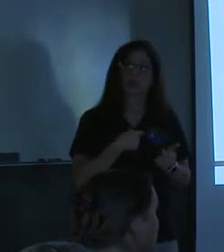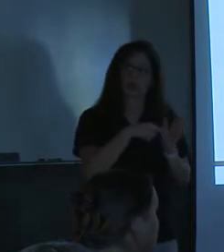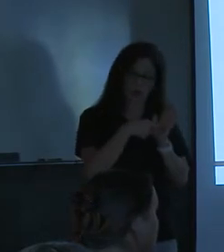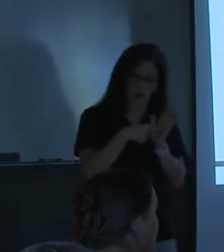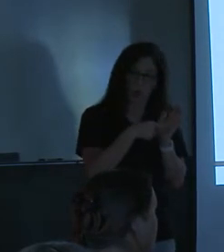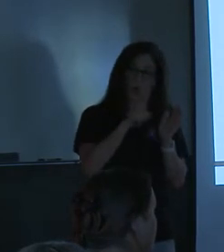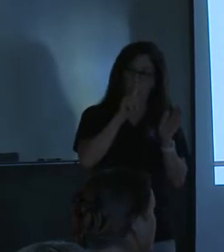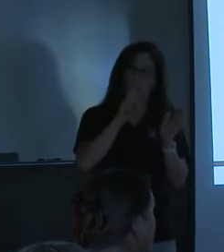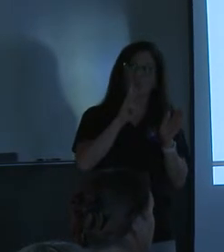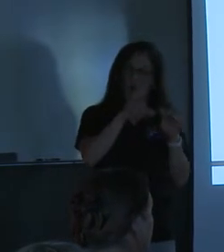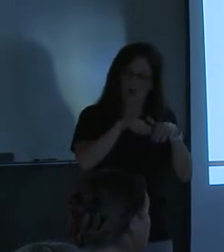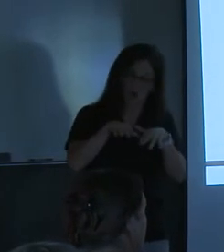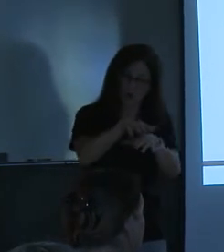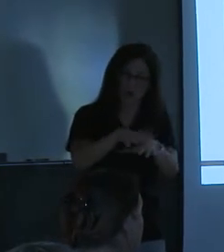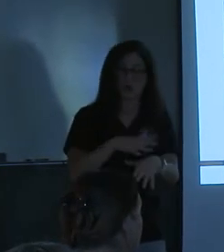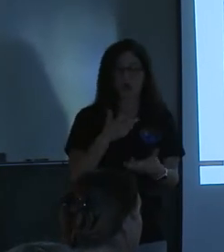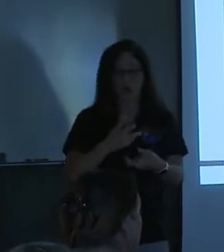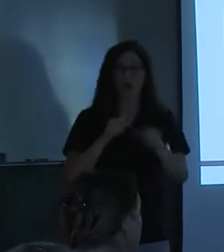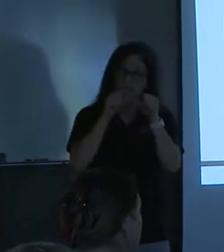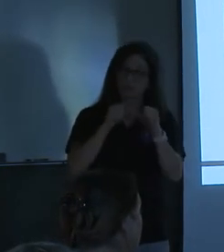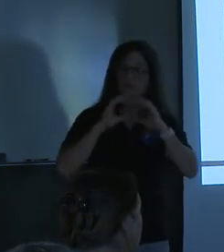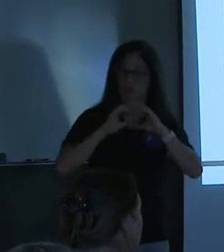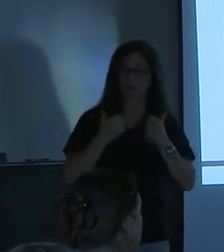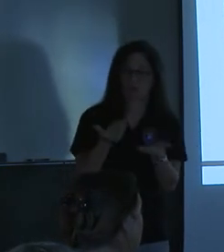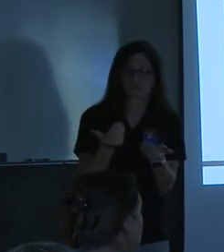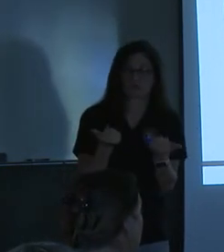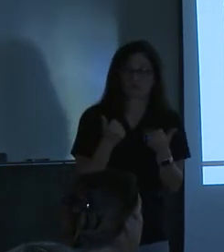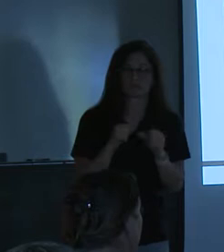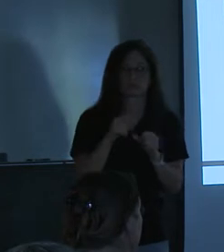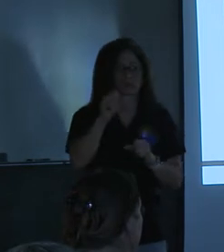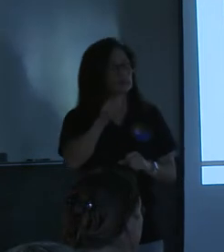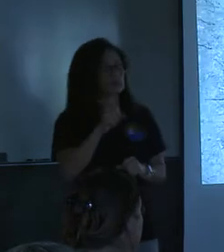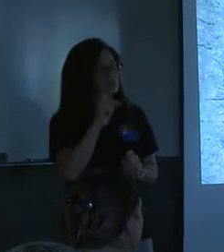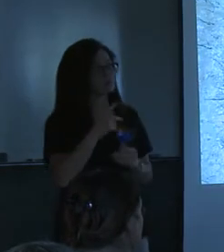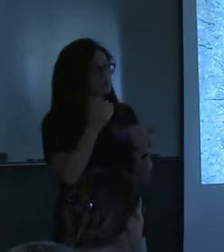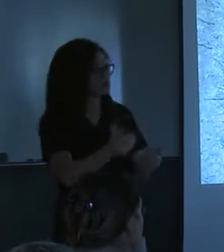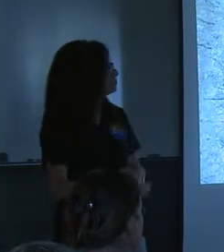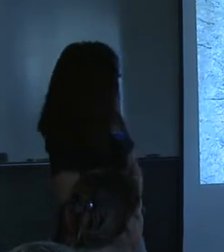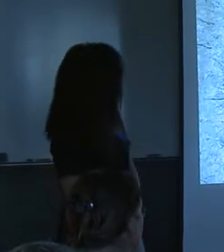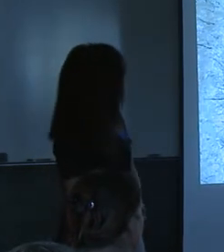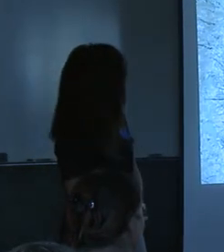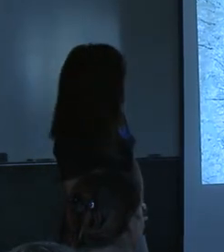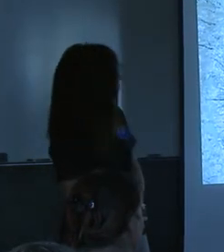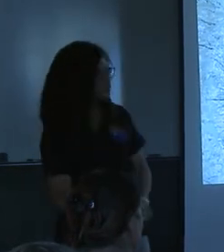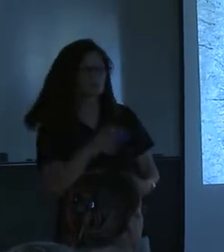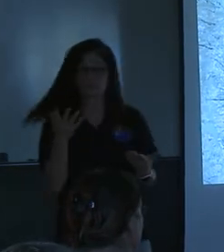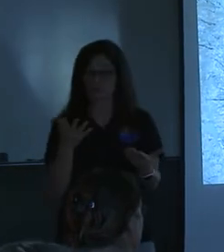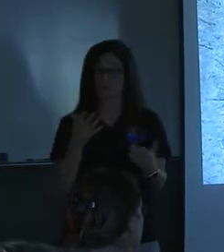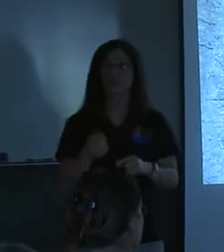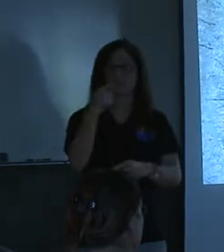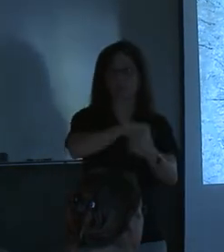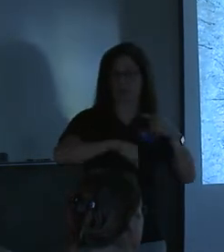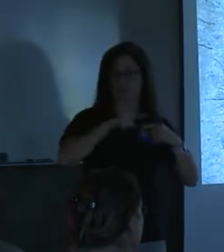path through the area. And let's keep the conversation going. Yeah. Keep it going. So in the forest, so jumping